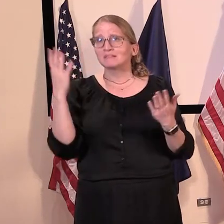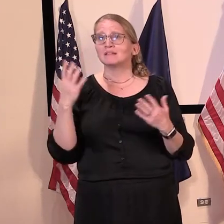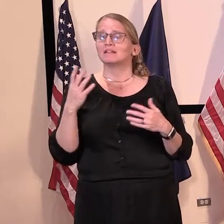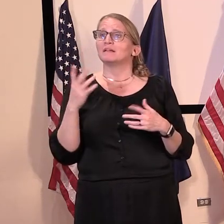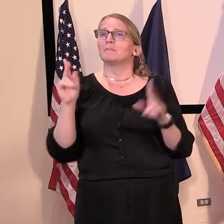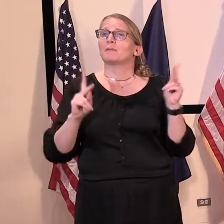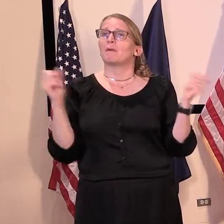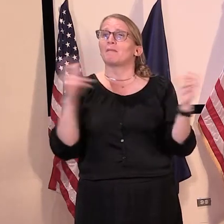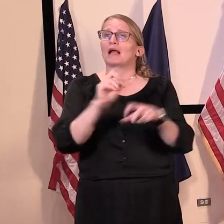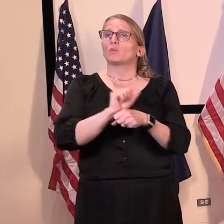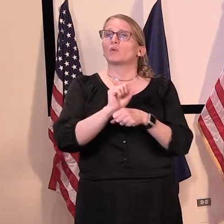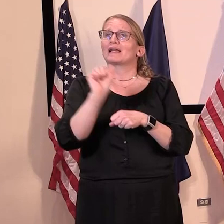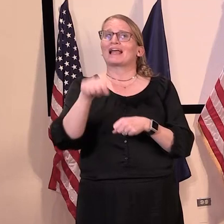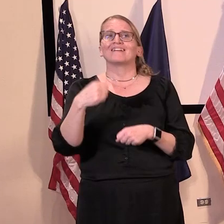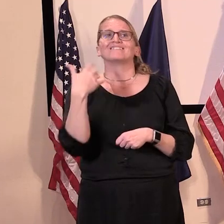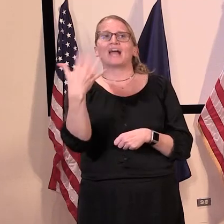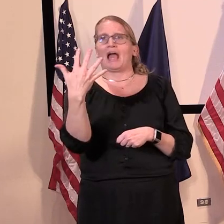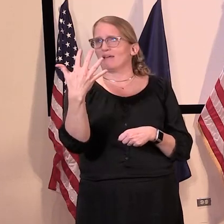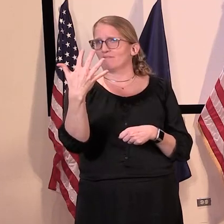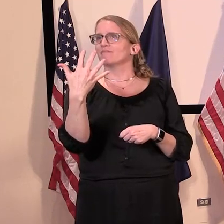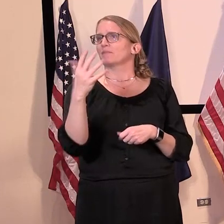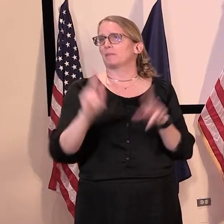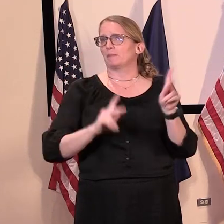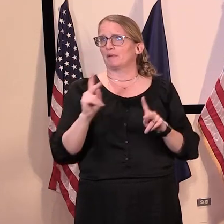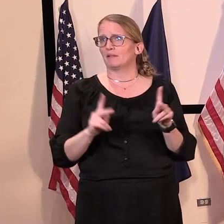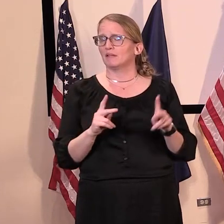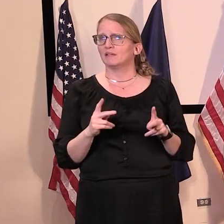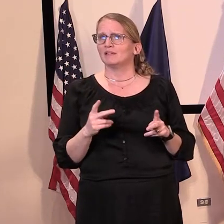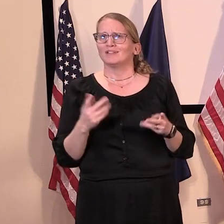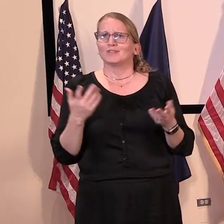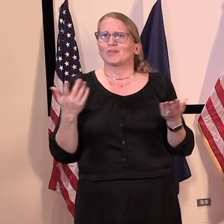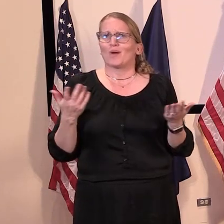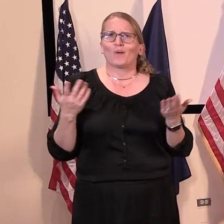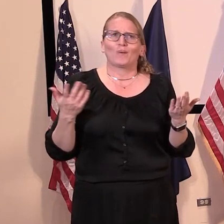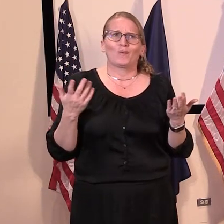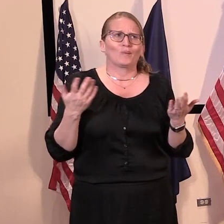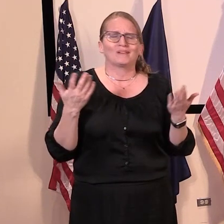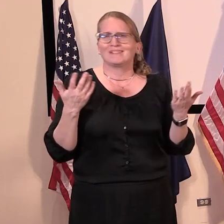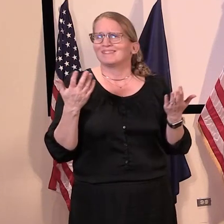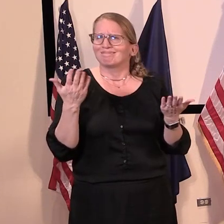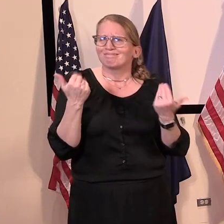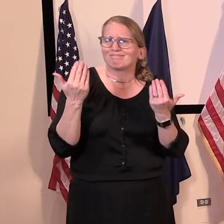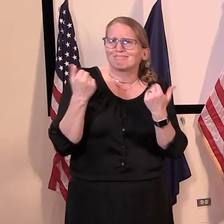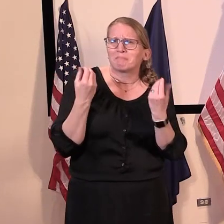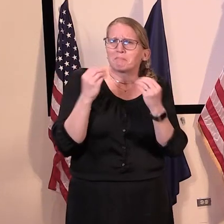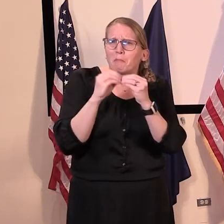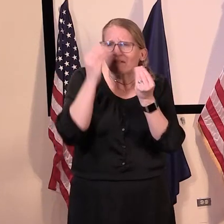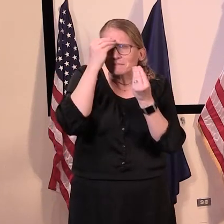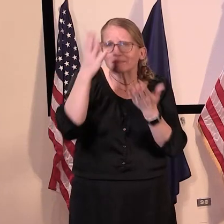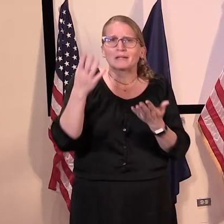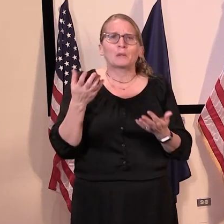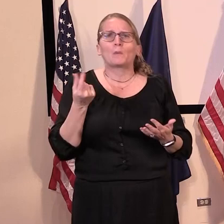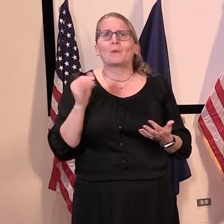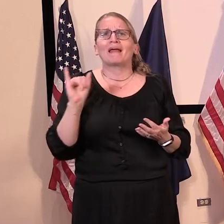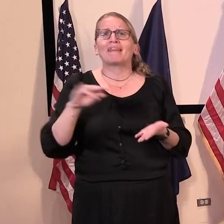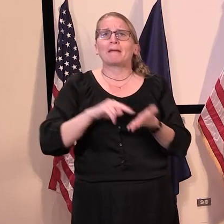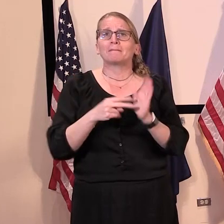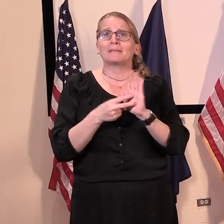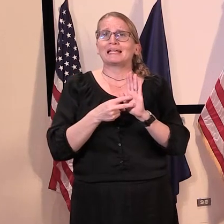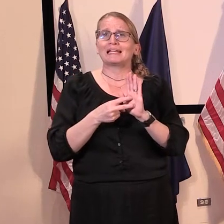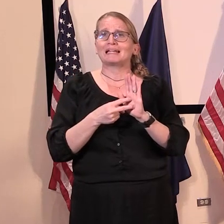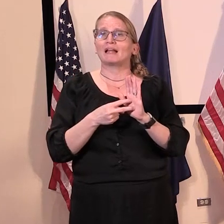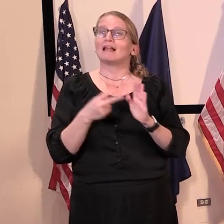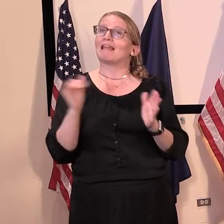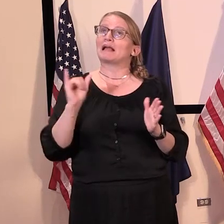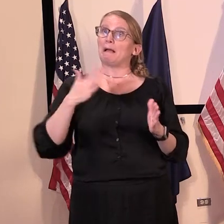Governor, is there any guidance you can give people who I know will be asking, what does that mean for my, um, my company that has a lot of